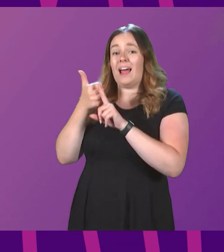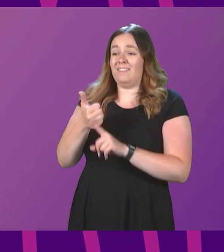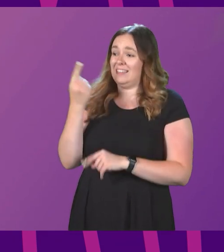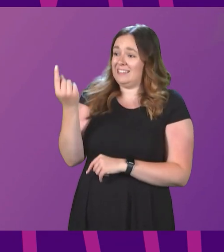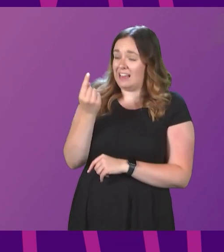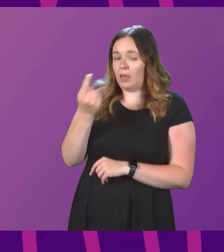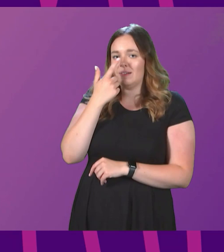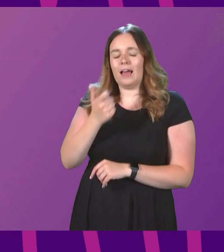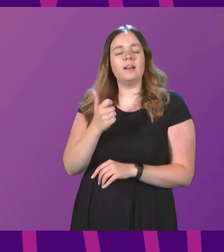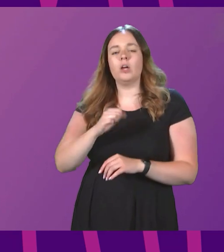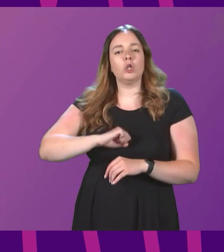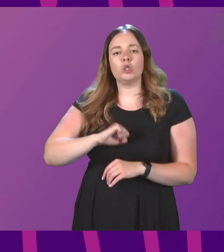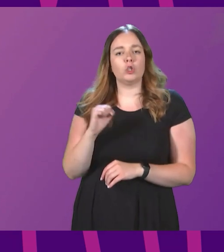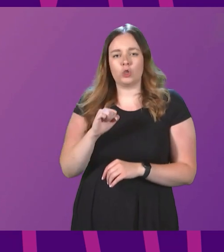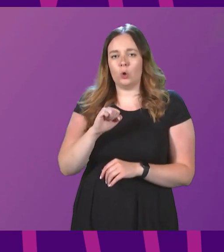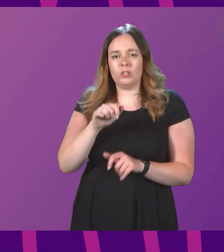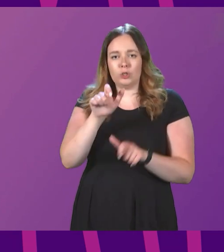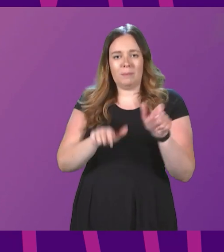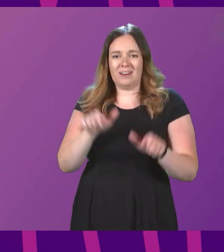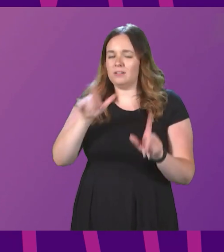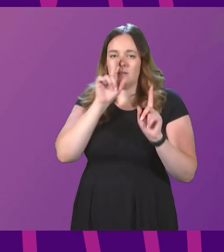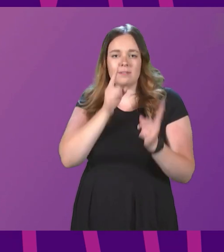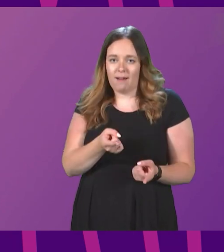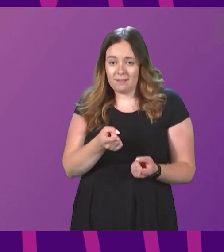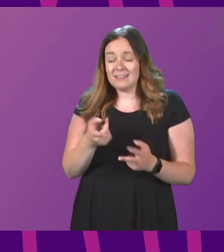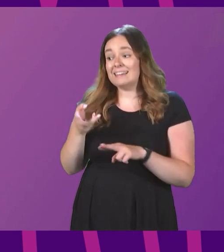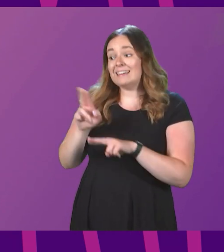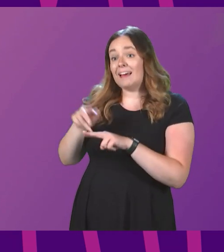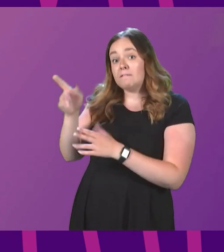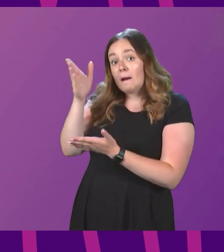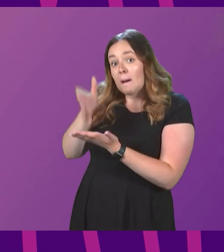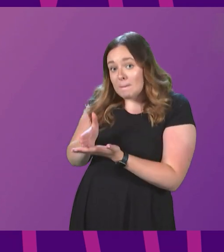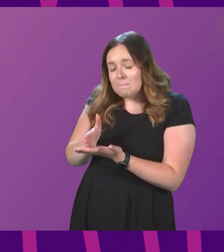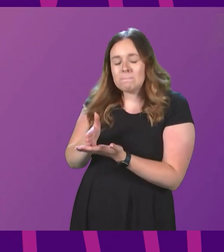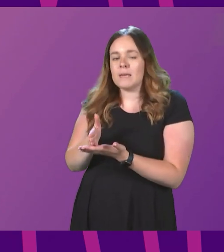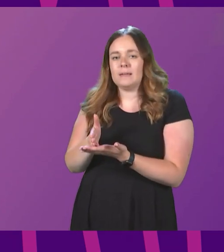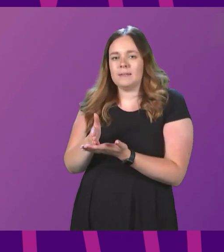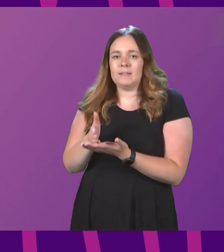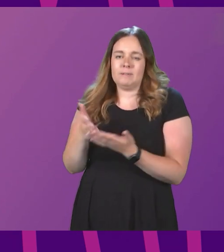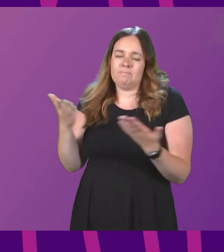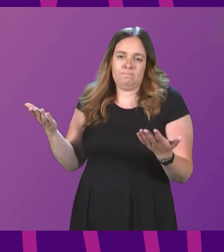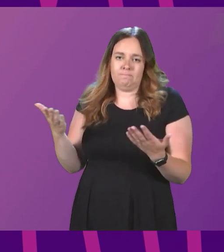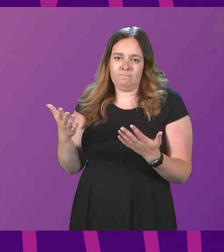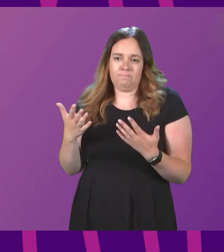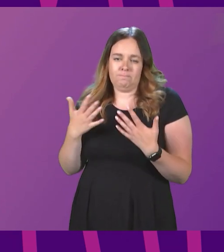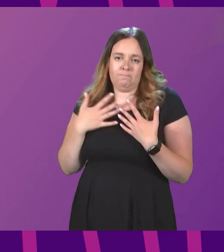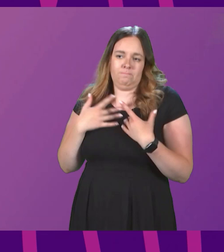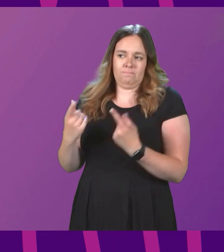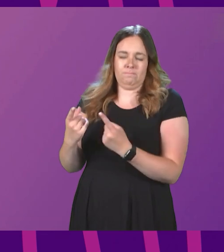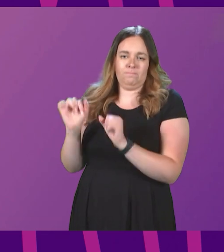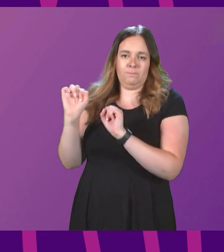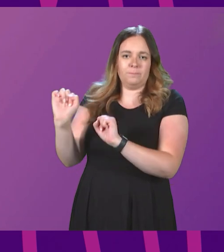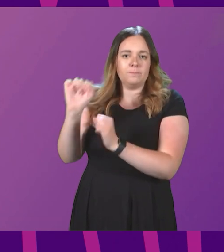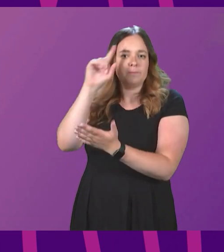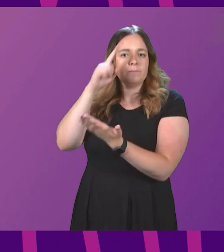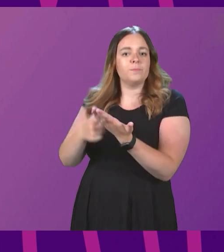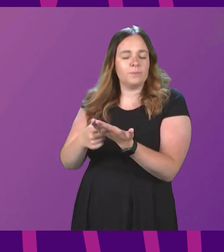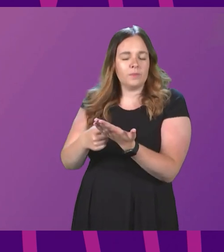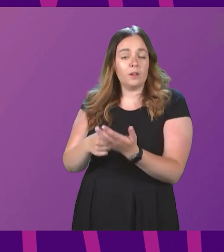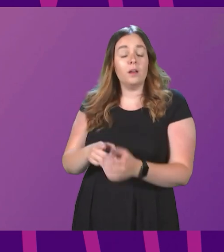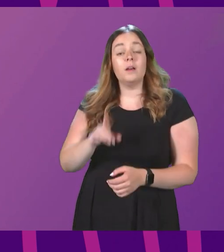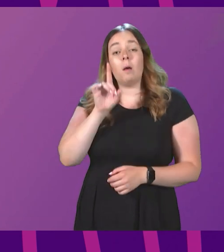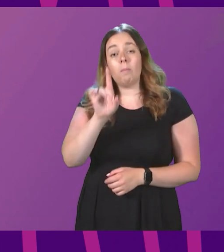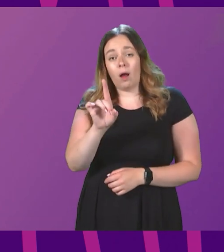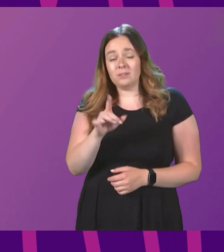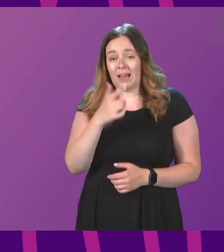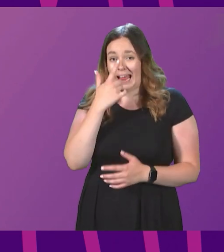not by Scottish ministers collectively. Whether or not she does so is, accordingly, a matter solely for her. However, I